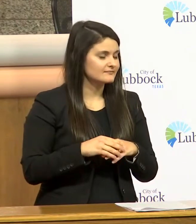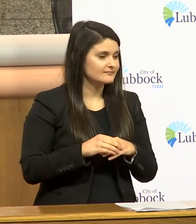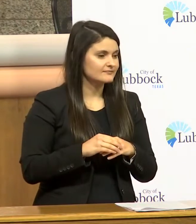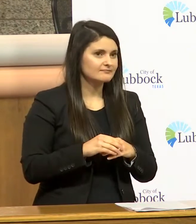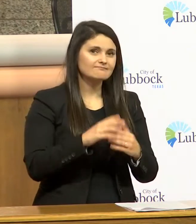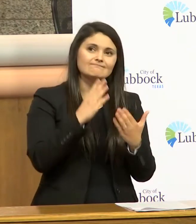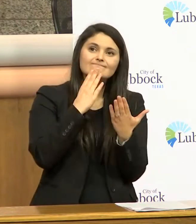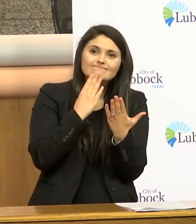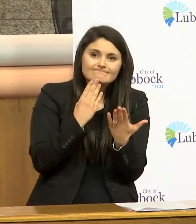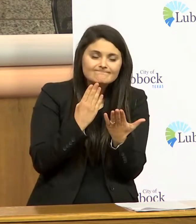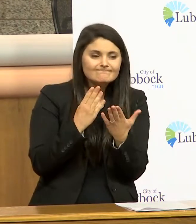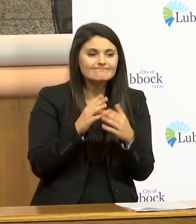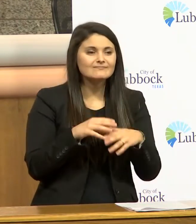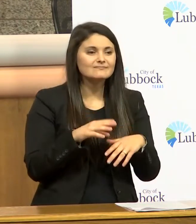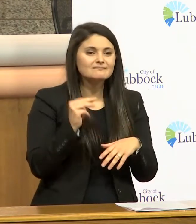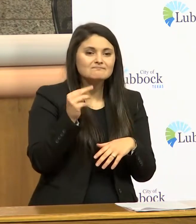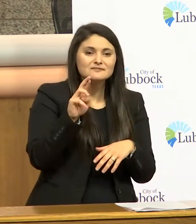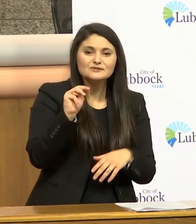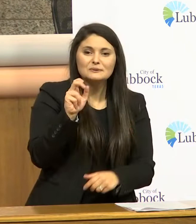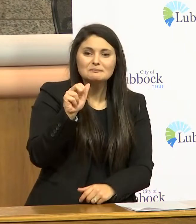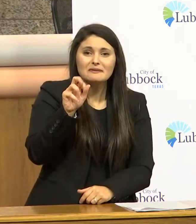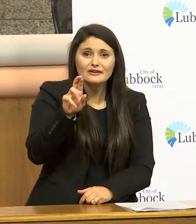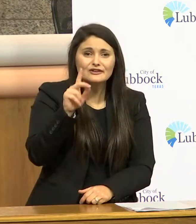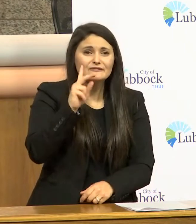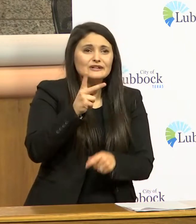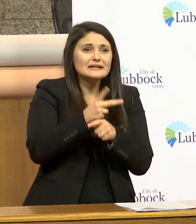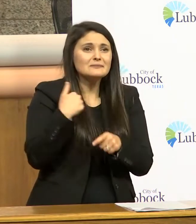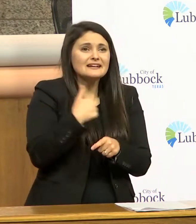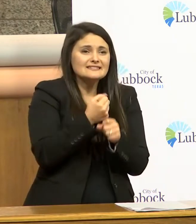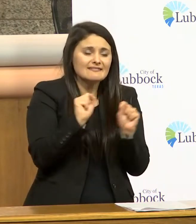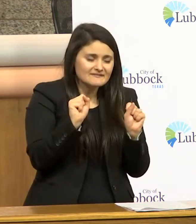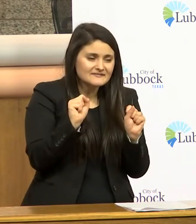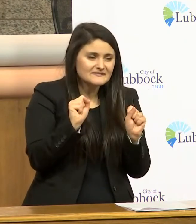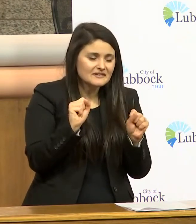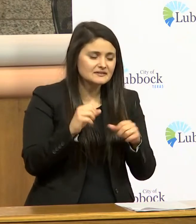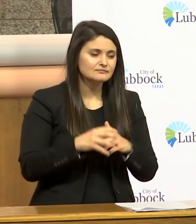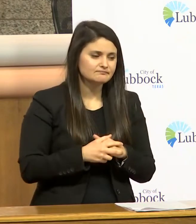thank you mr mayor for keeping us safe